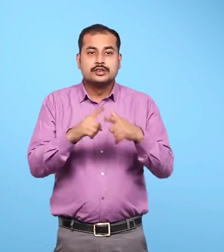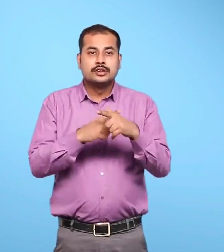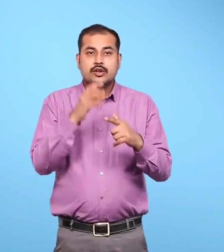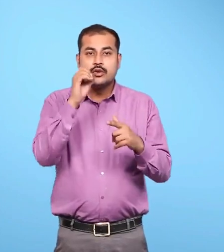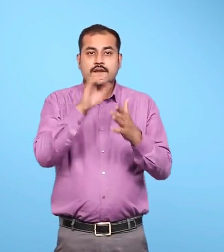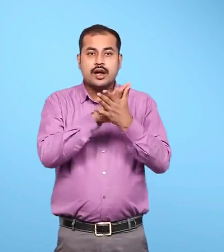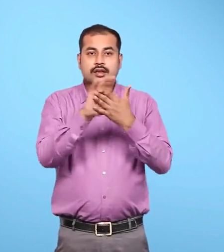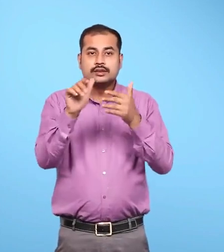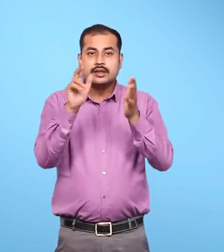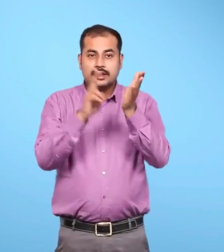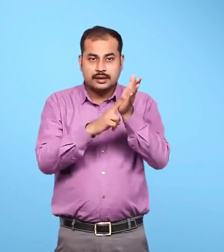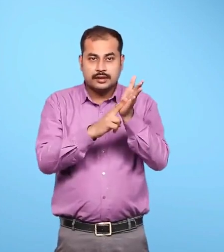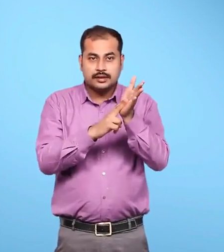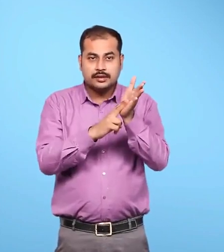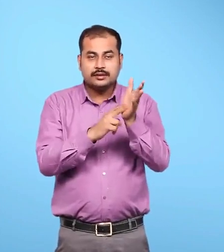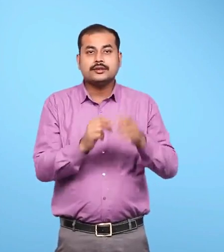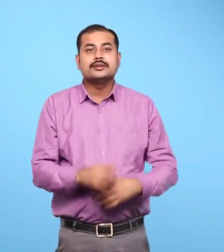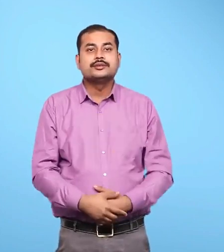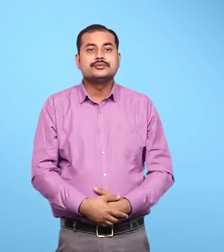will play Kabaddi tomorrow.